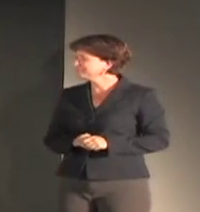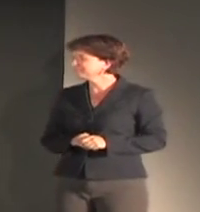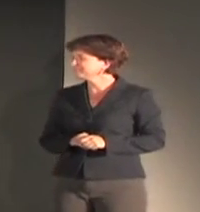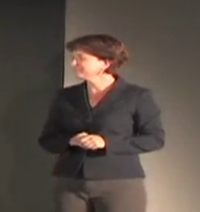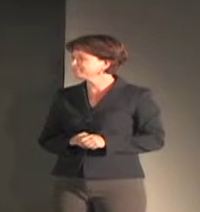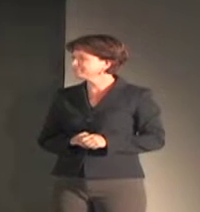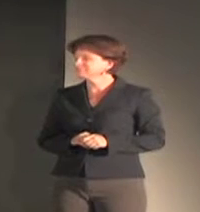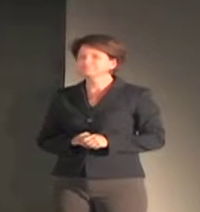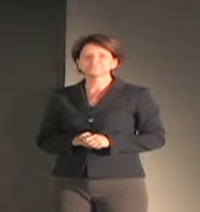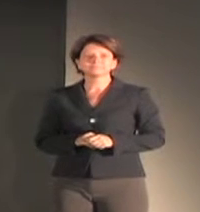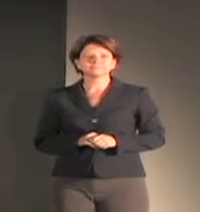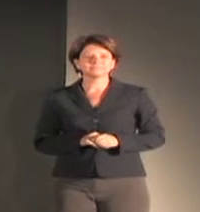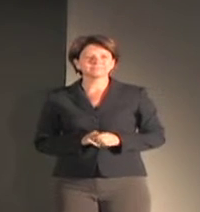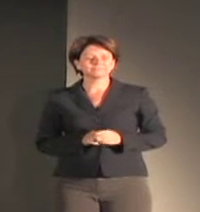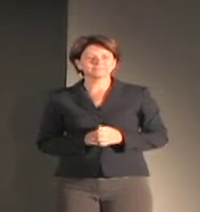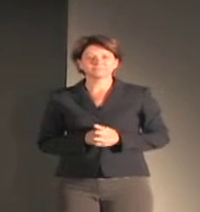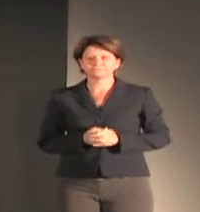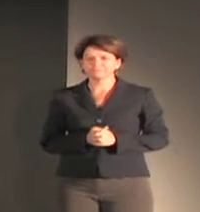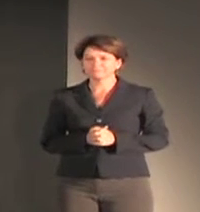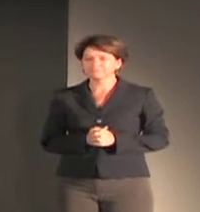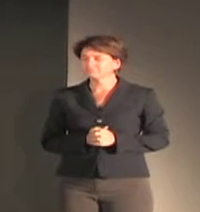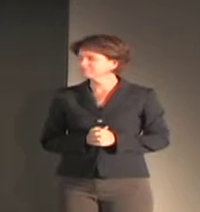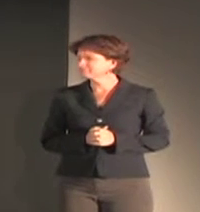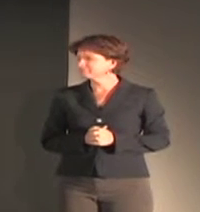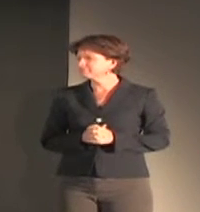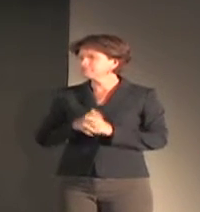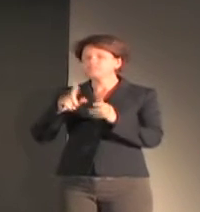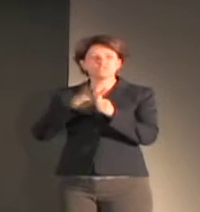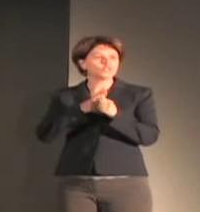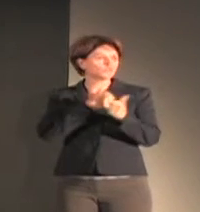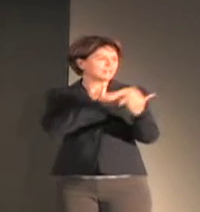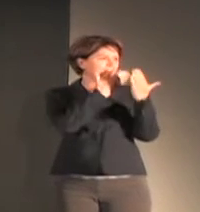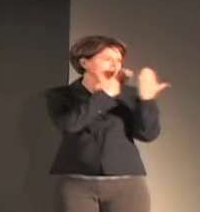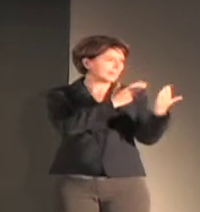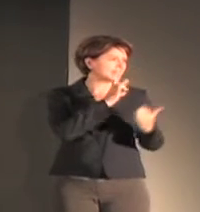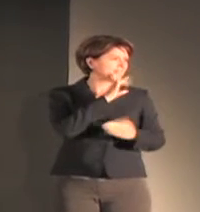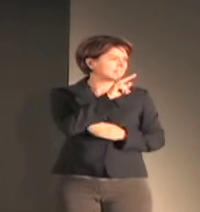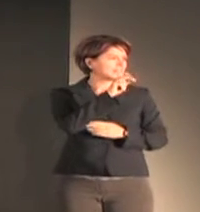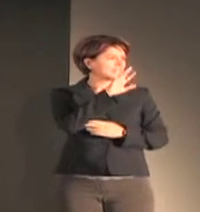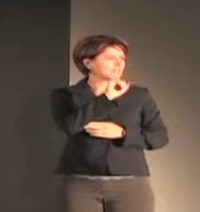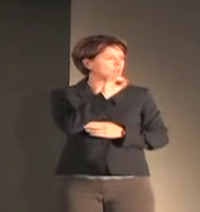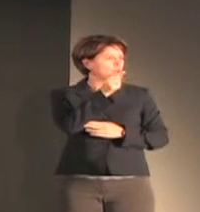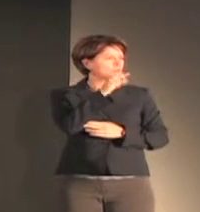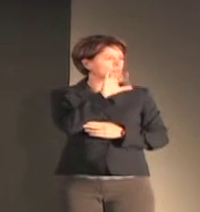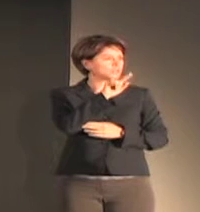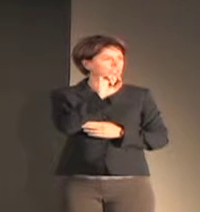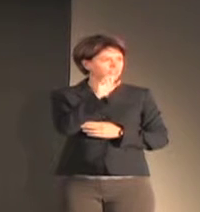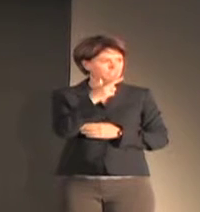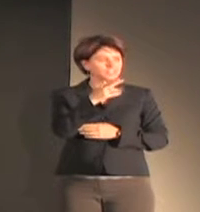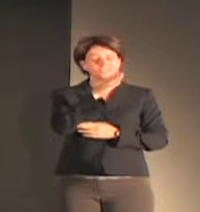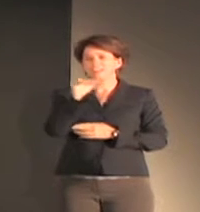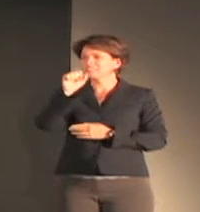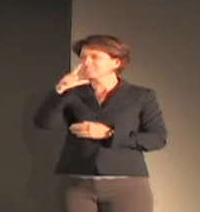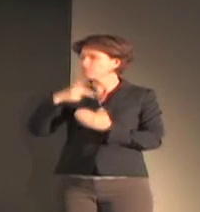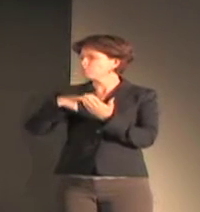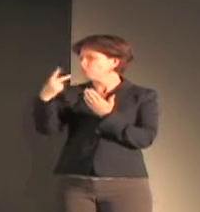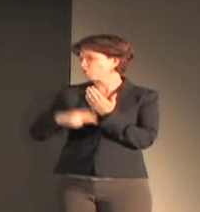to begin by thanking Keria Grzyzewicz and the ASL program, not only for giving all of us the